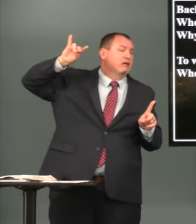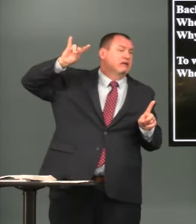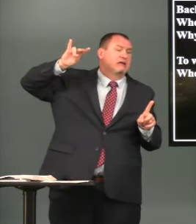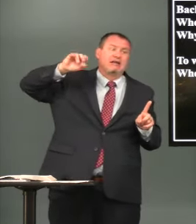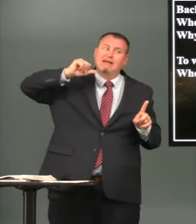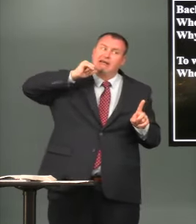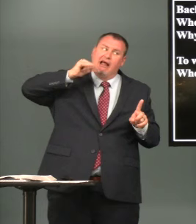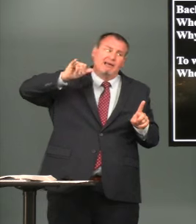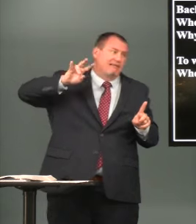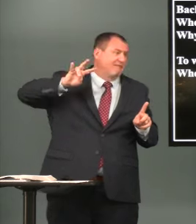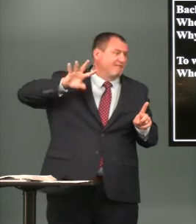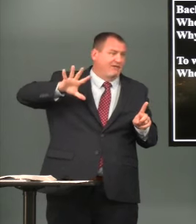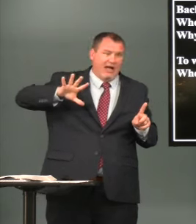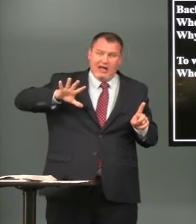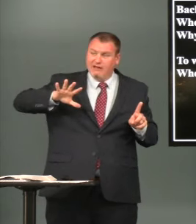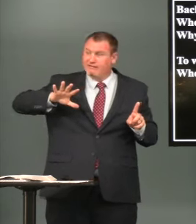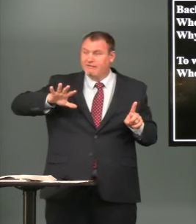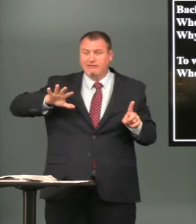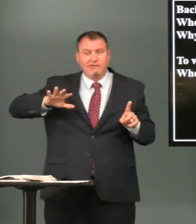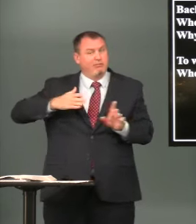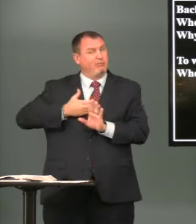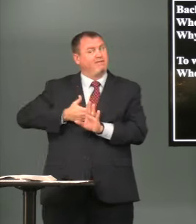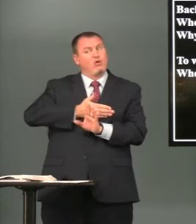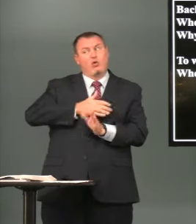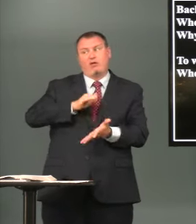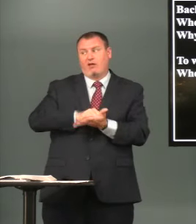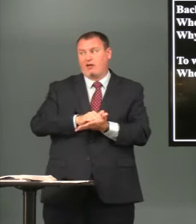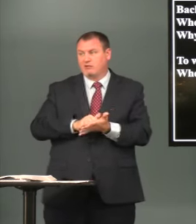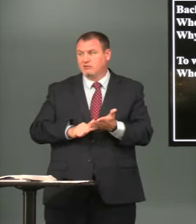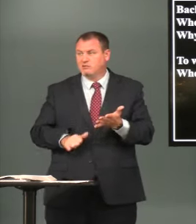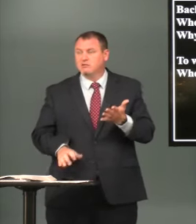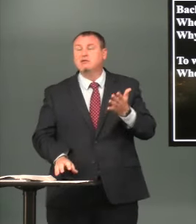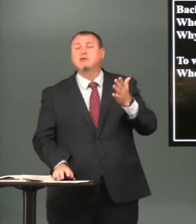it's not yet 70 a.d it's before that